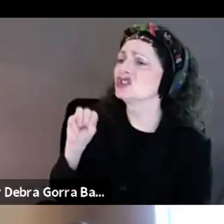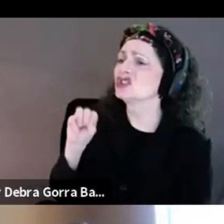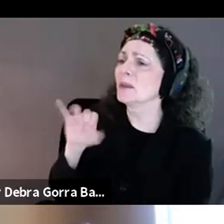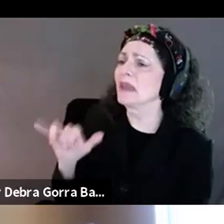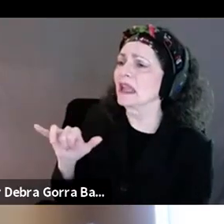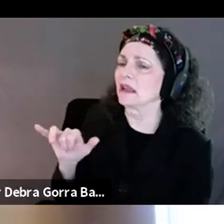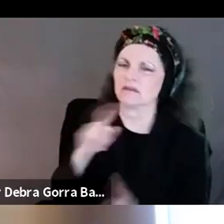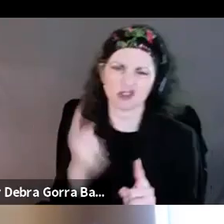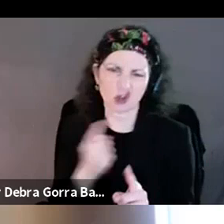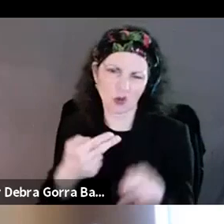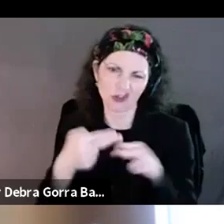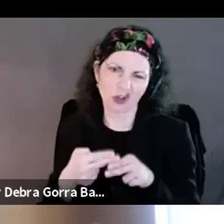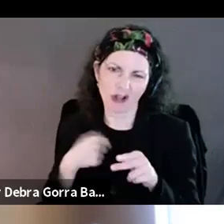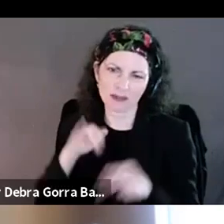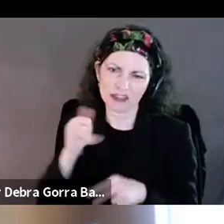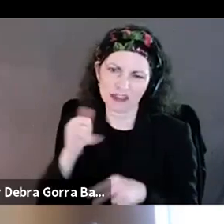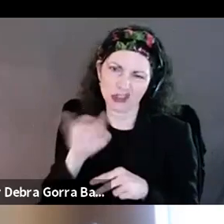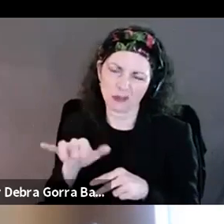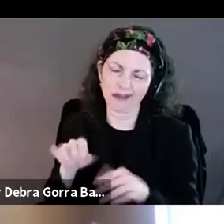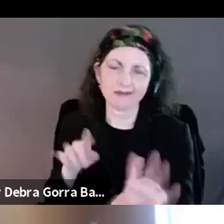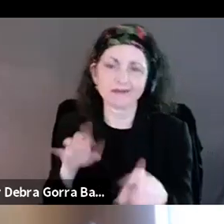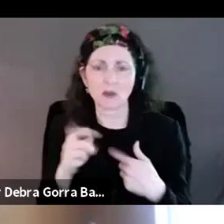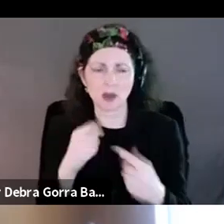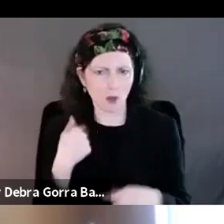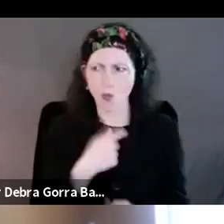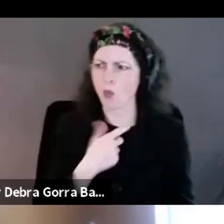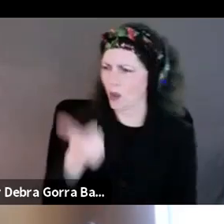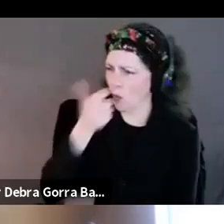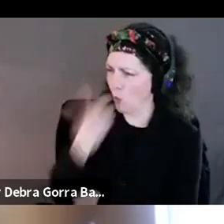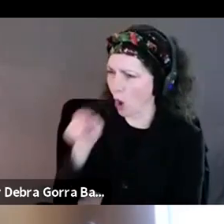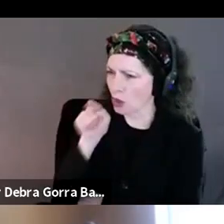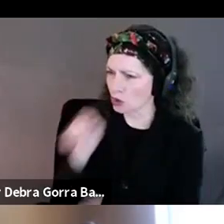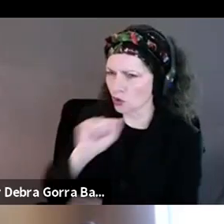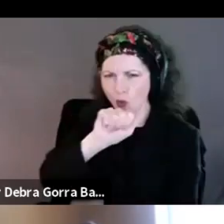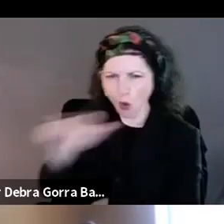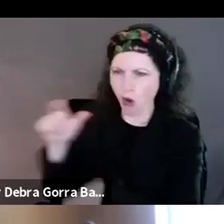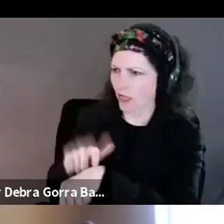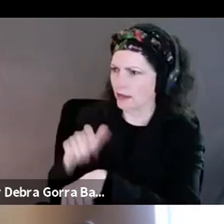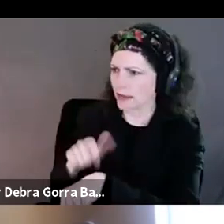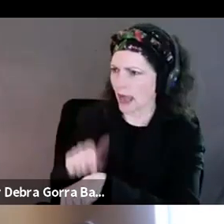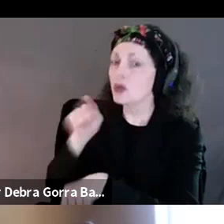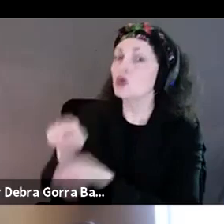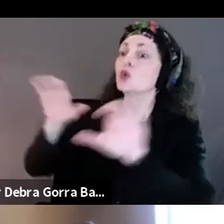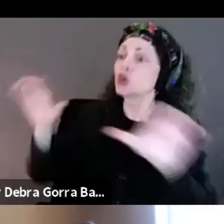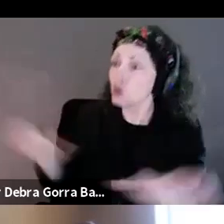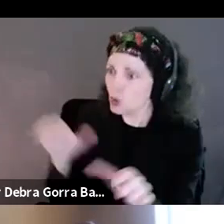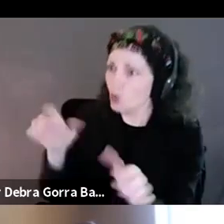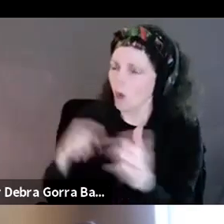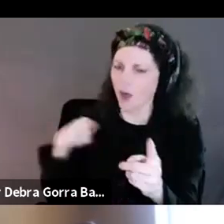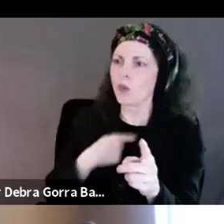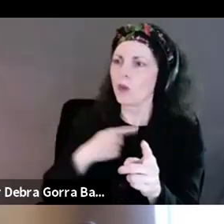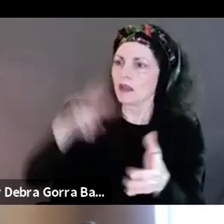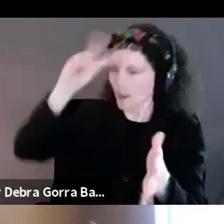we had our eyes on you the whole time. You were doing what the movement was all about because you are a person with a disability,